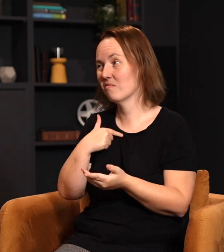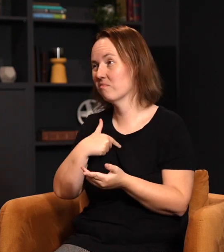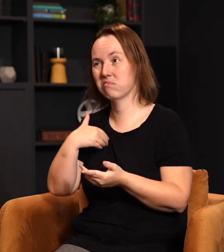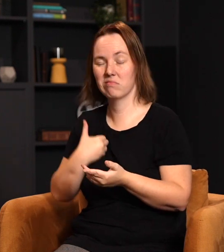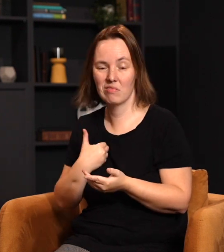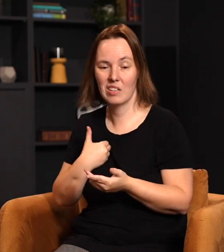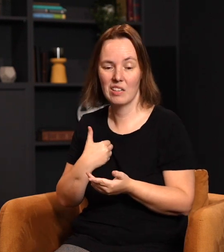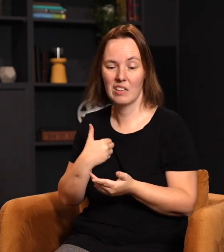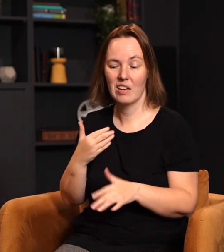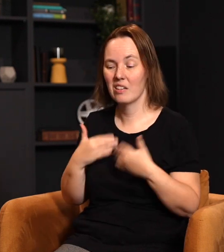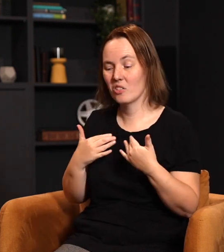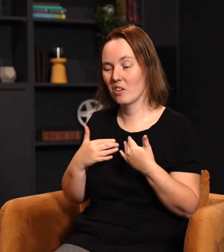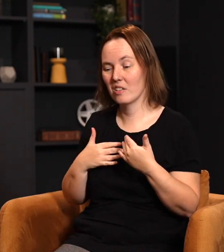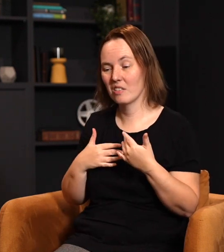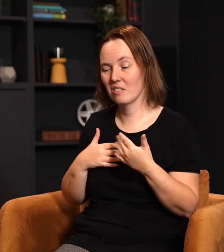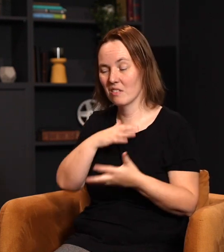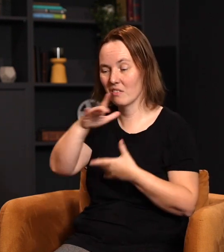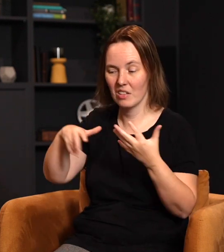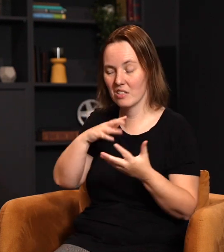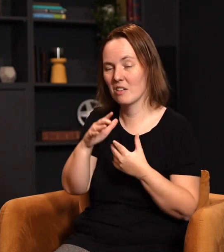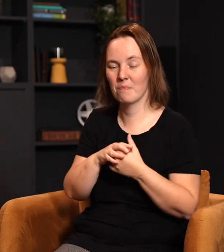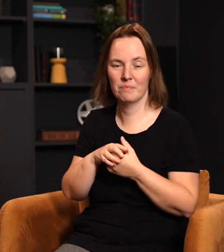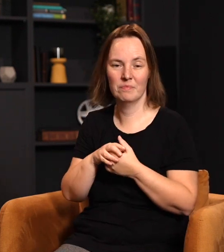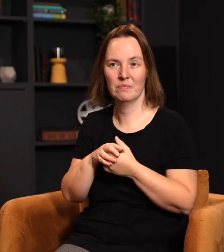I enjoyed the fellowship. This is going to sound really, I don't know if should say it.